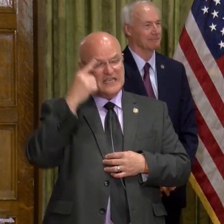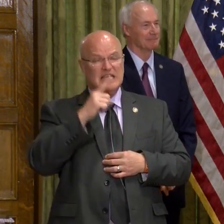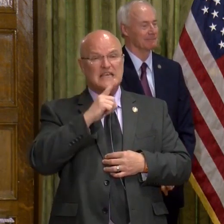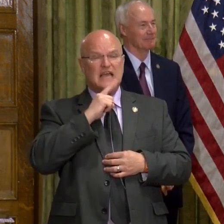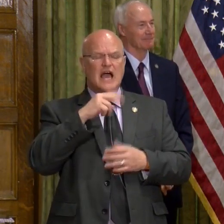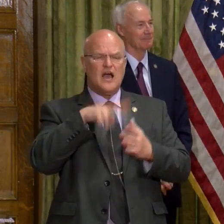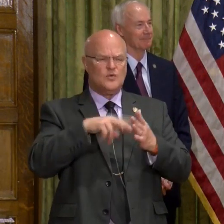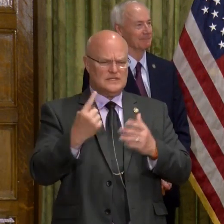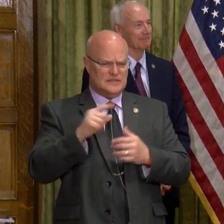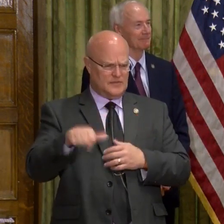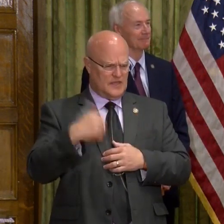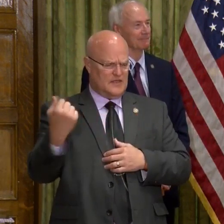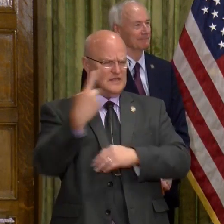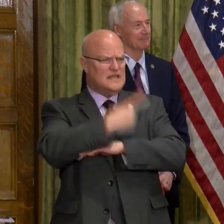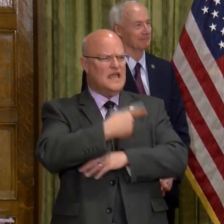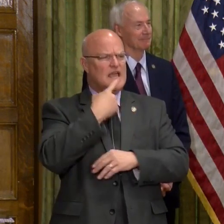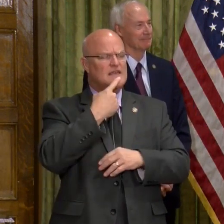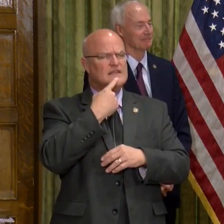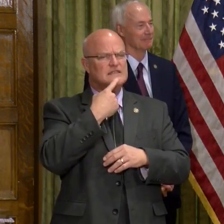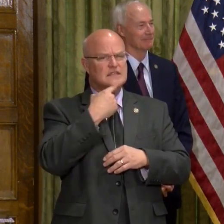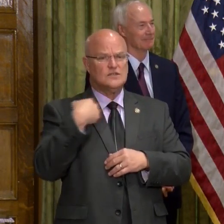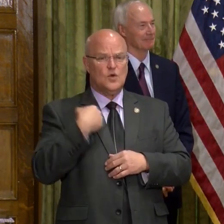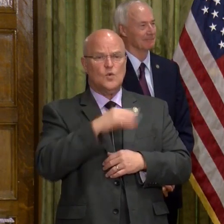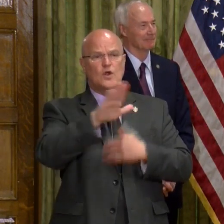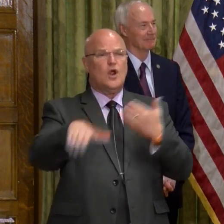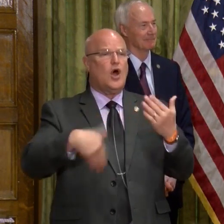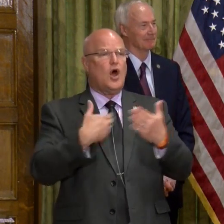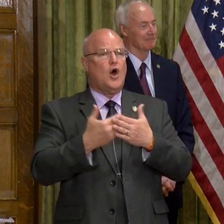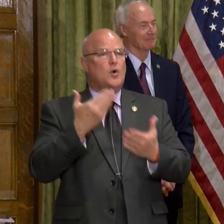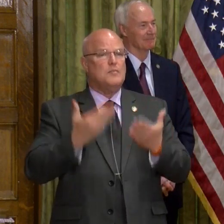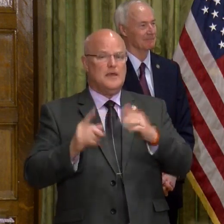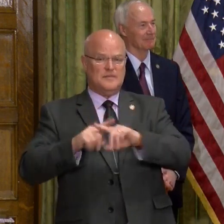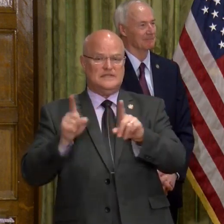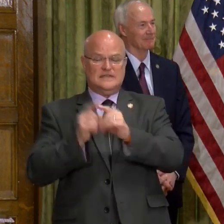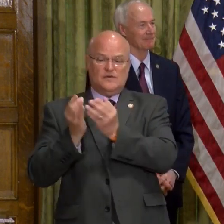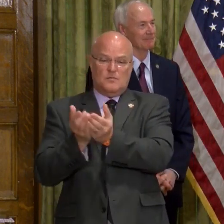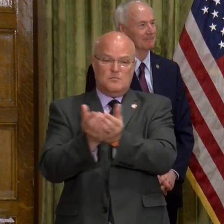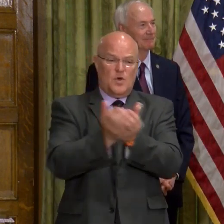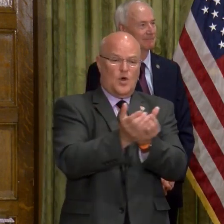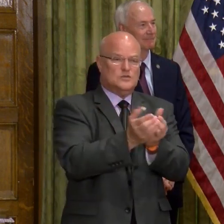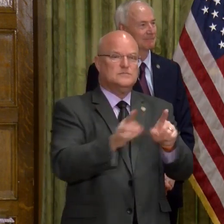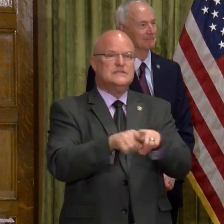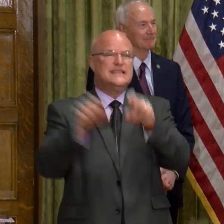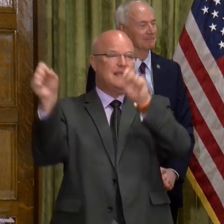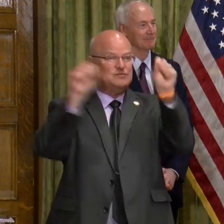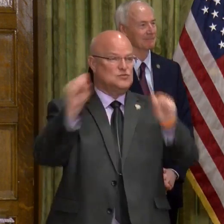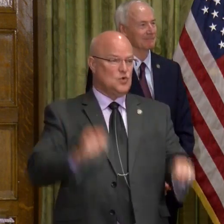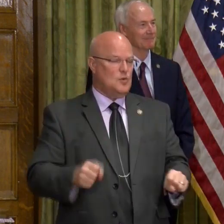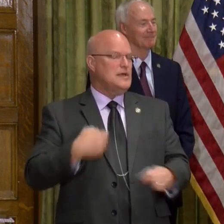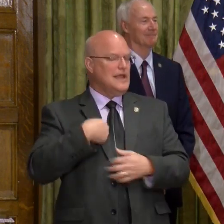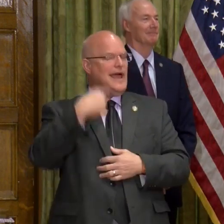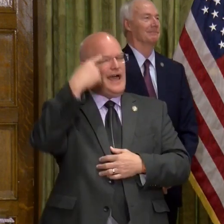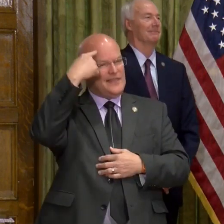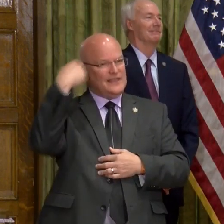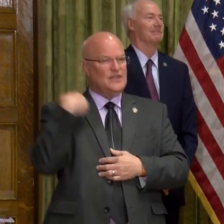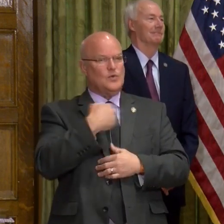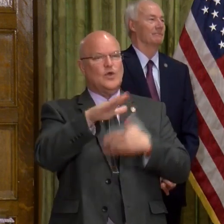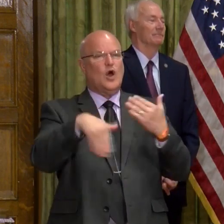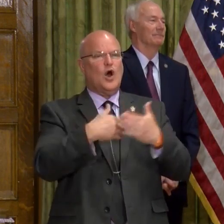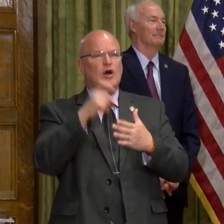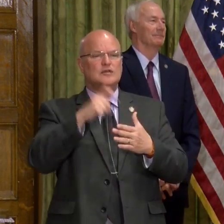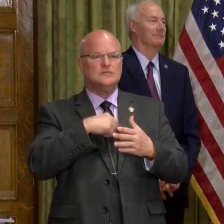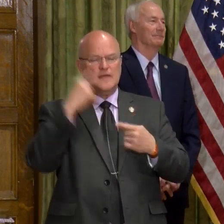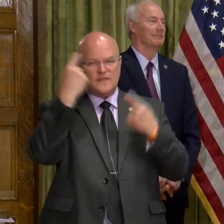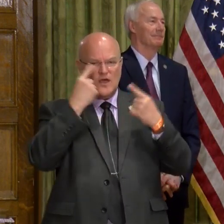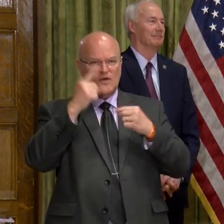I read something the other day that said it's, we're all maybe in different boats, but it's the same storm, and I think that we all have to kind